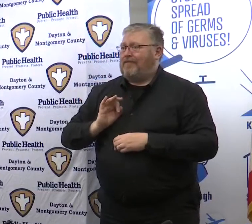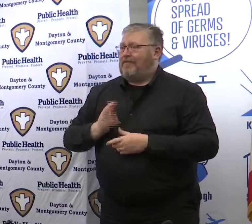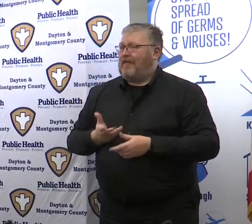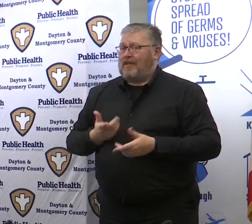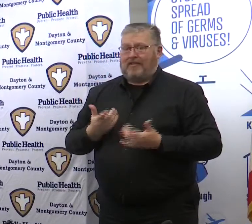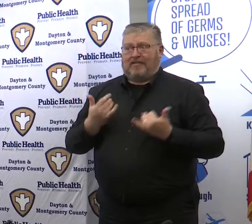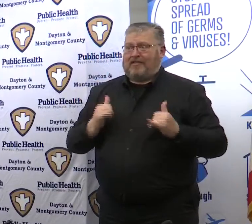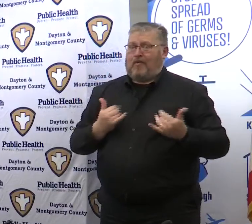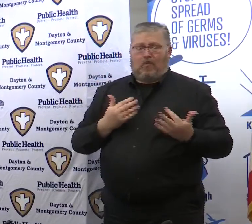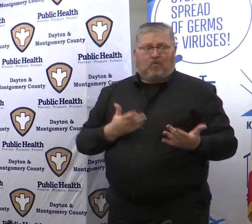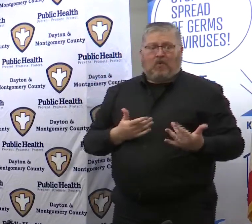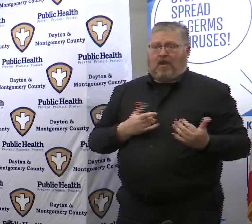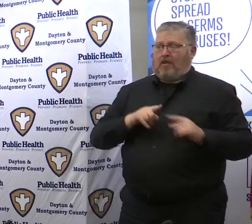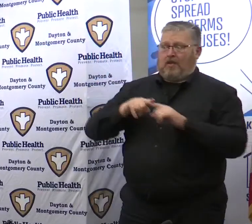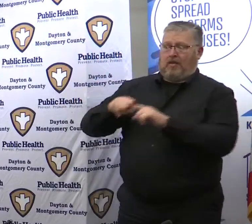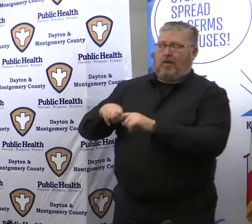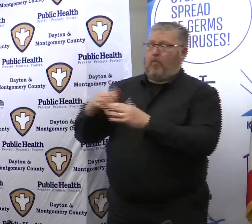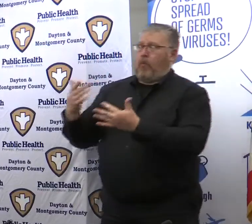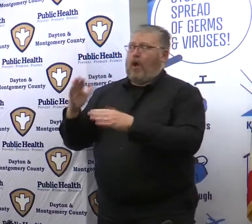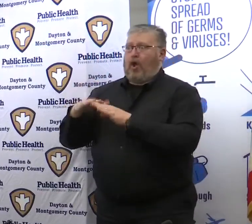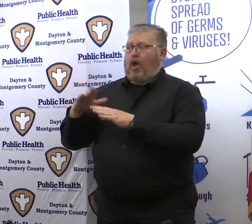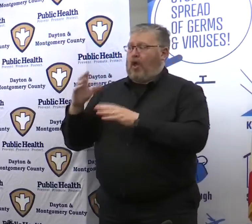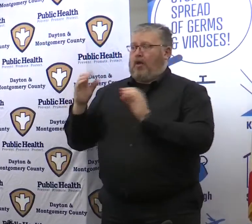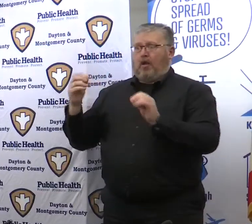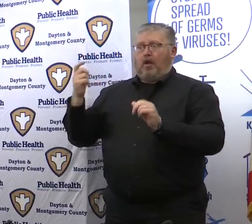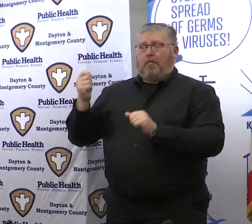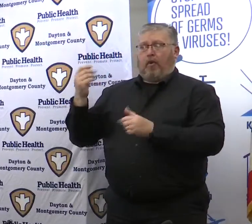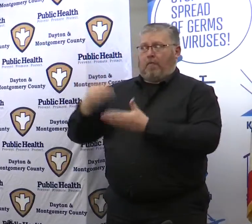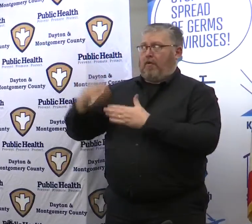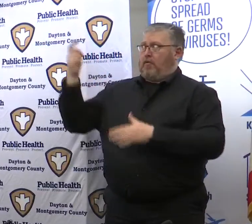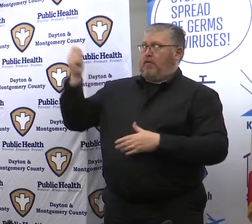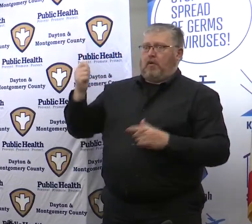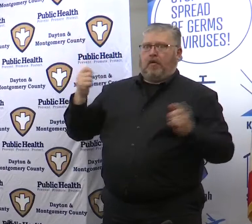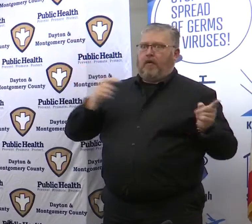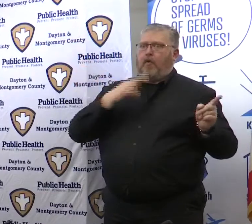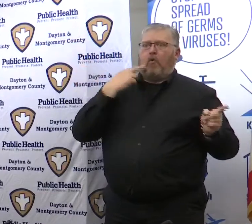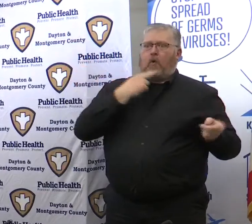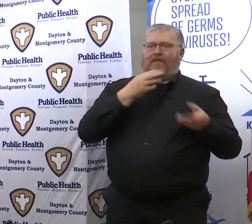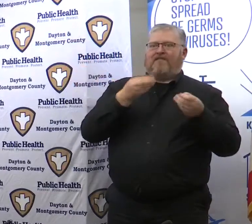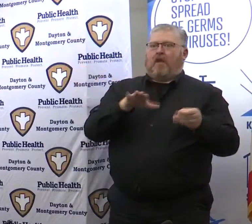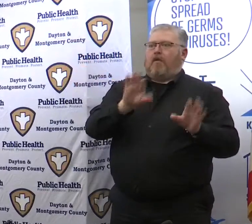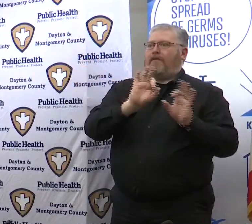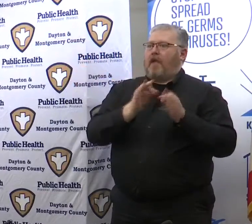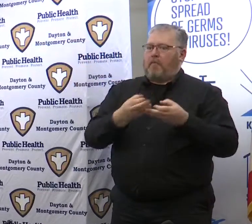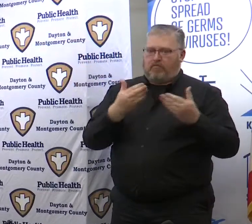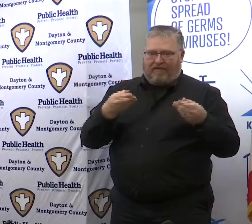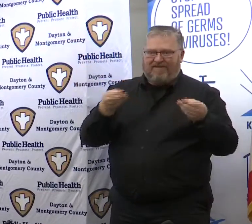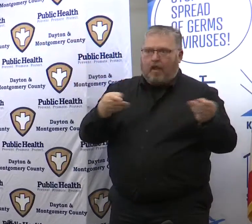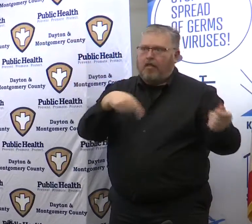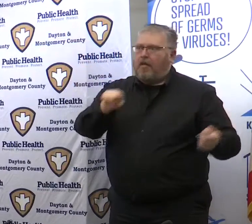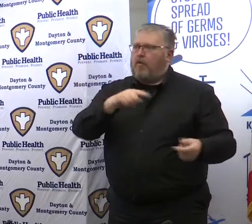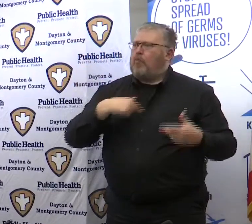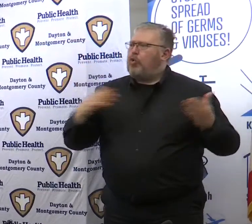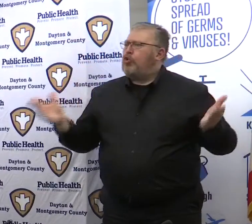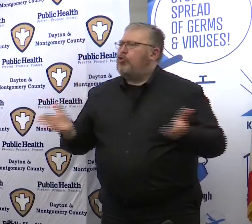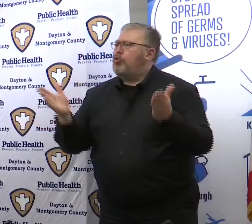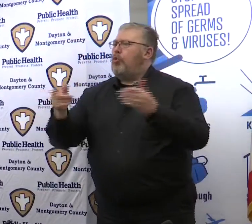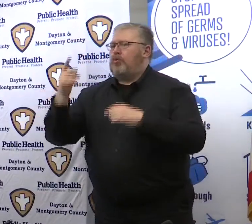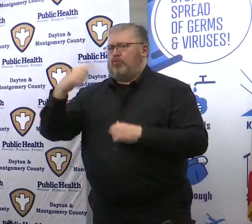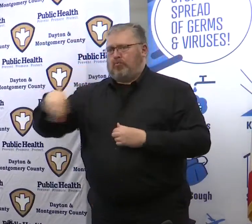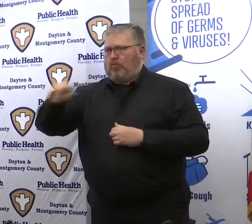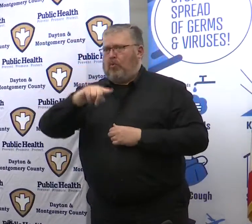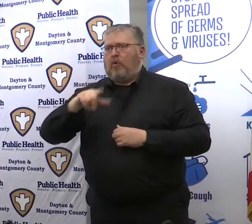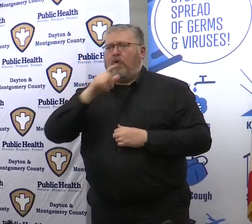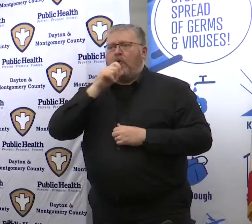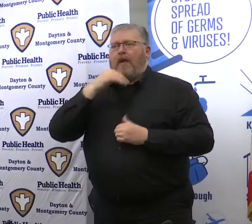frankly they're still pending on unemployment and so you see that that's happening all across the community. We encourage particularly those